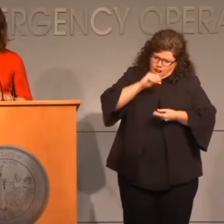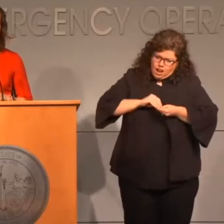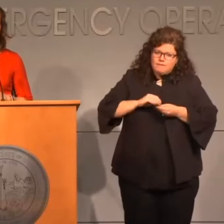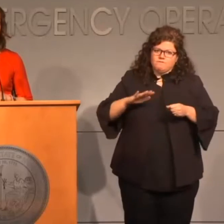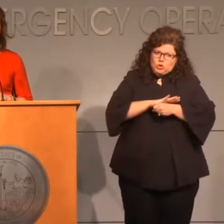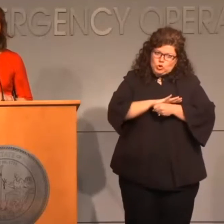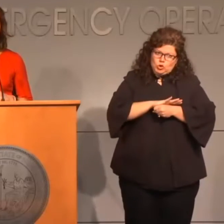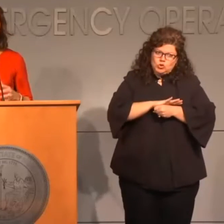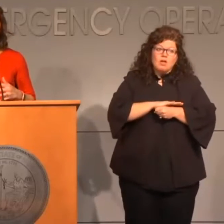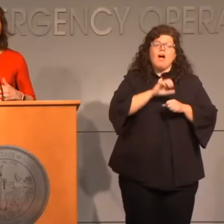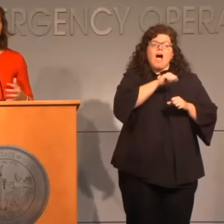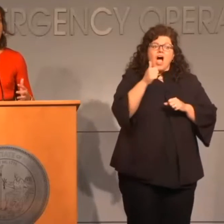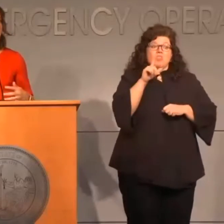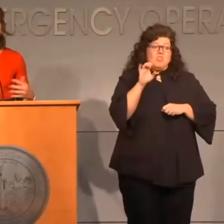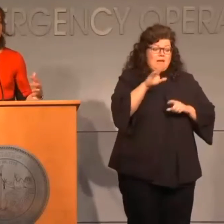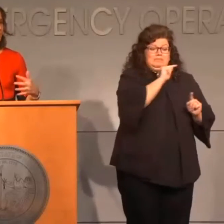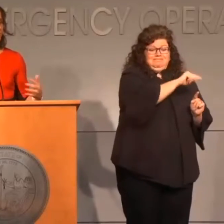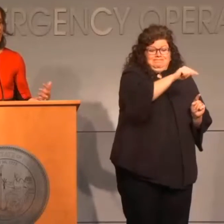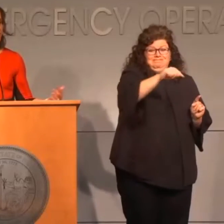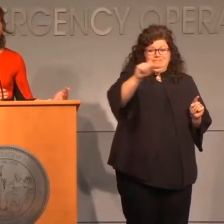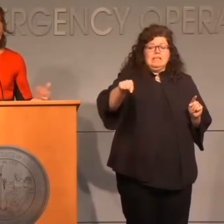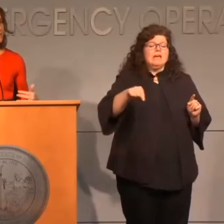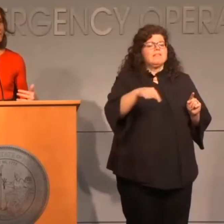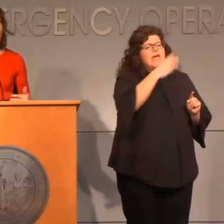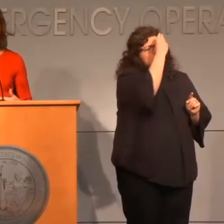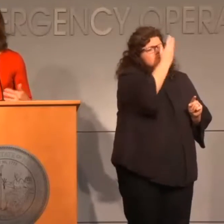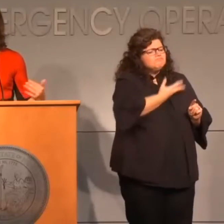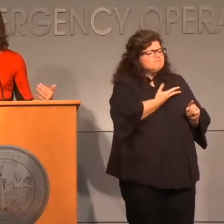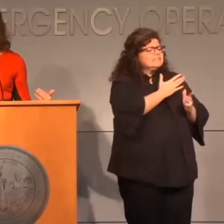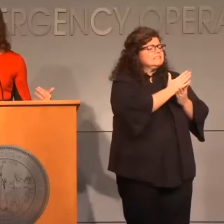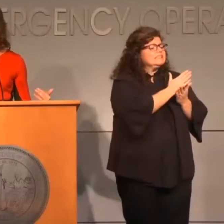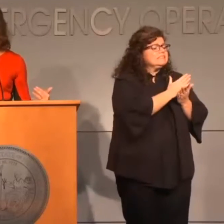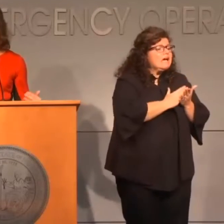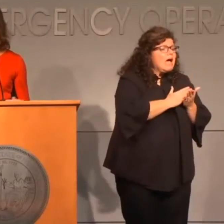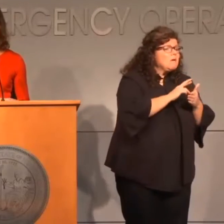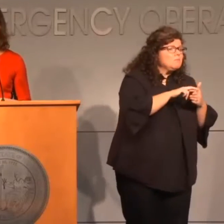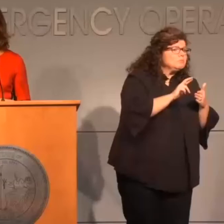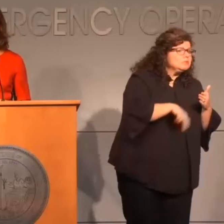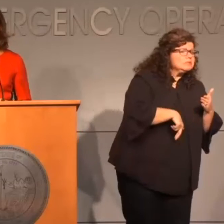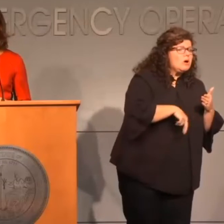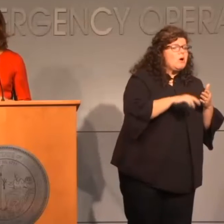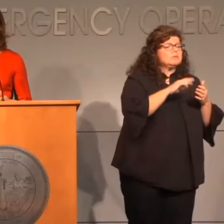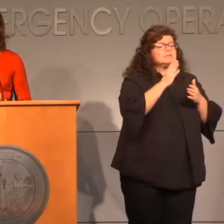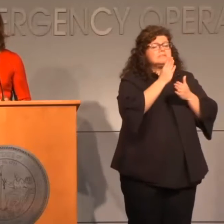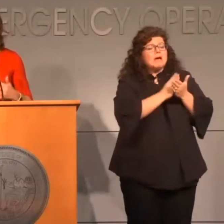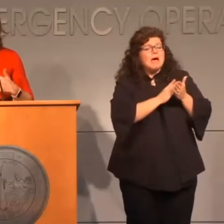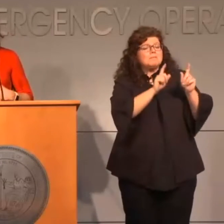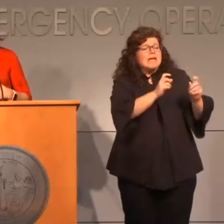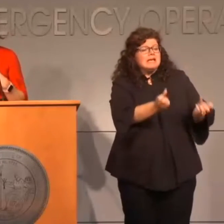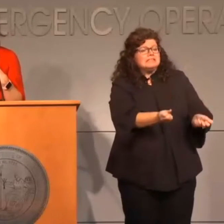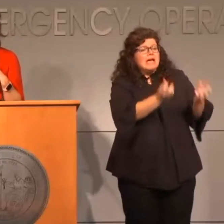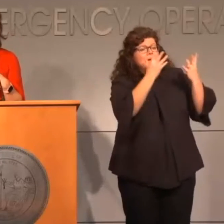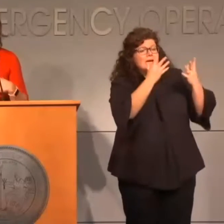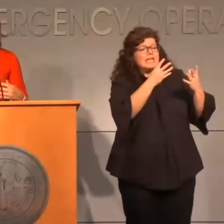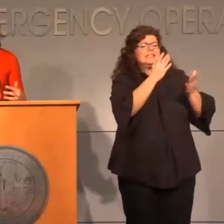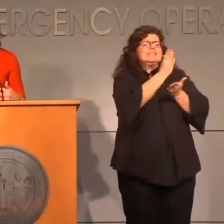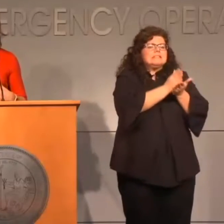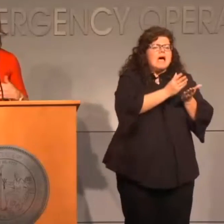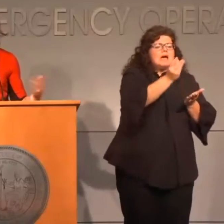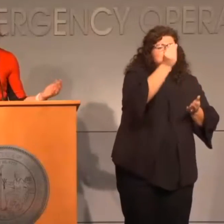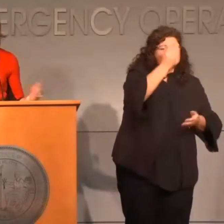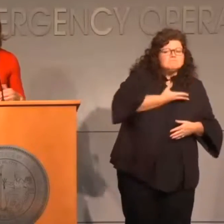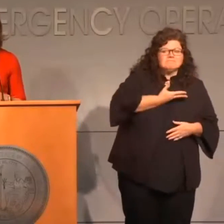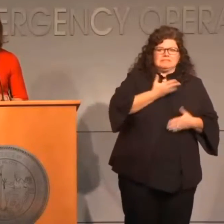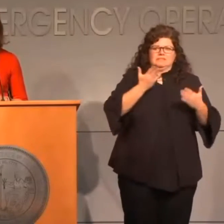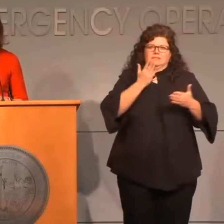and commercial labs are testing, we are getting the number of tests from some of those, but not all of them. And that's why I said we know more than 1,800 tests have been